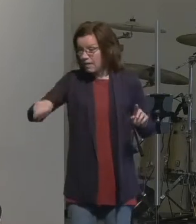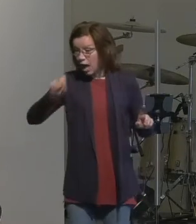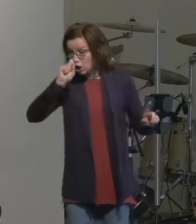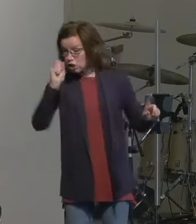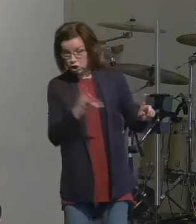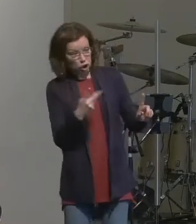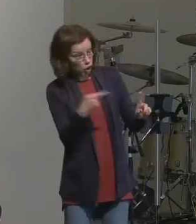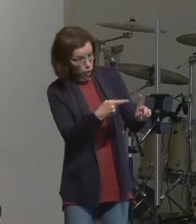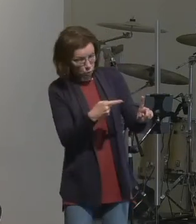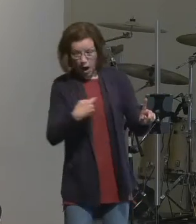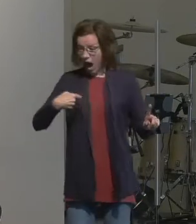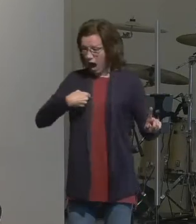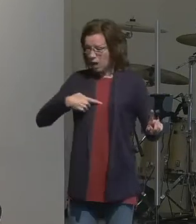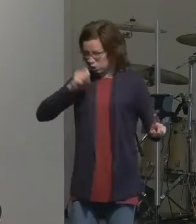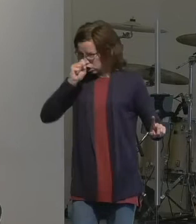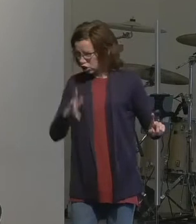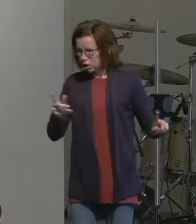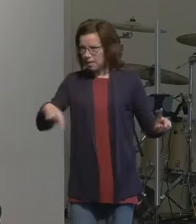like me God got them